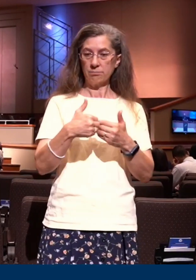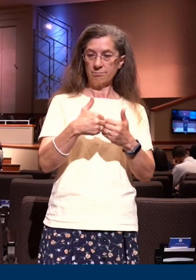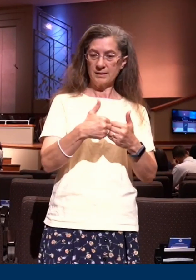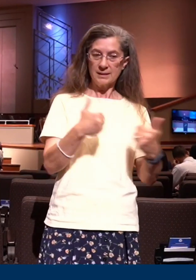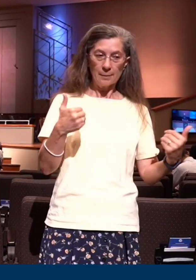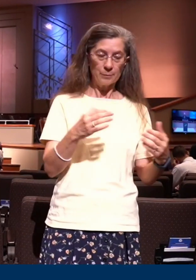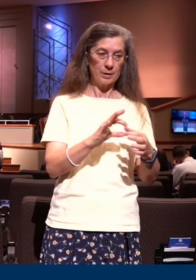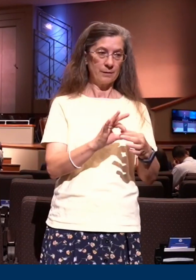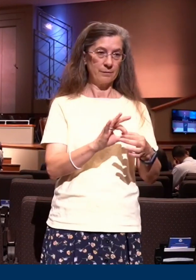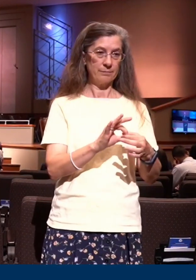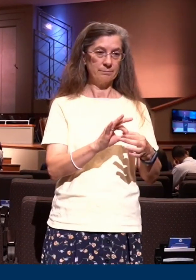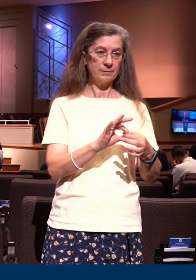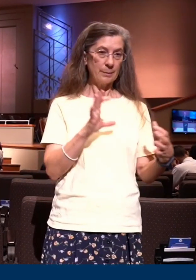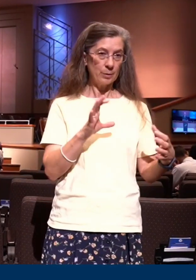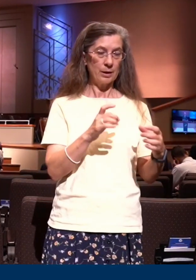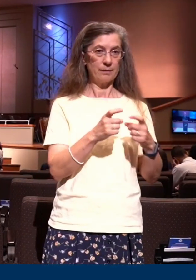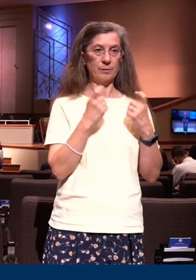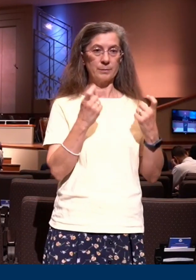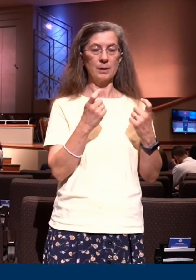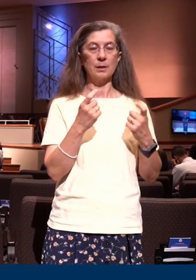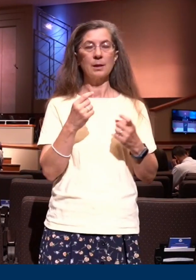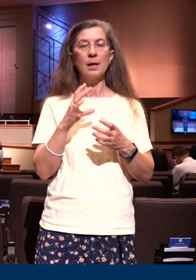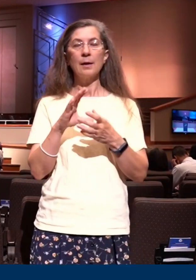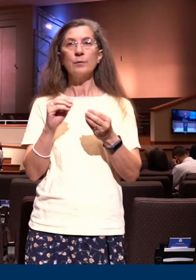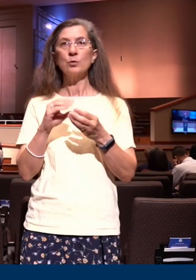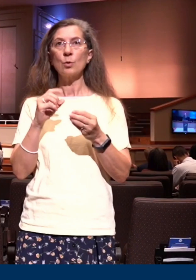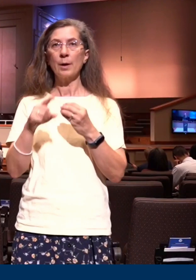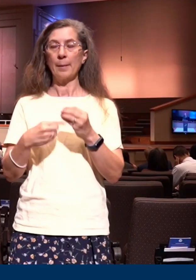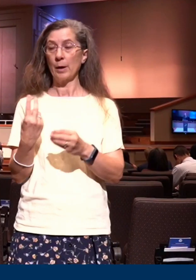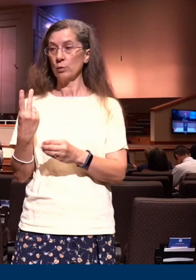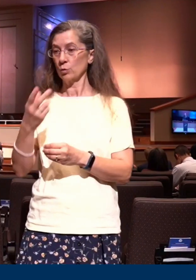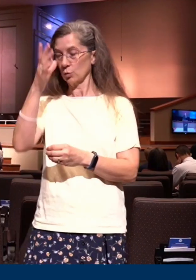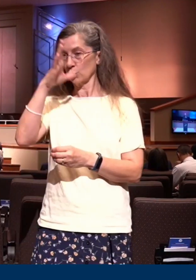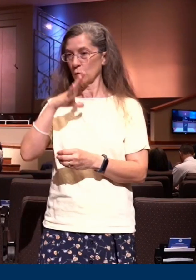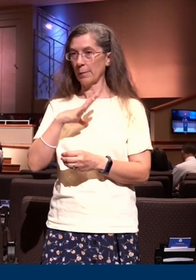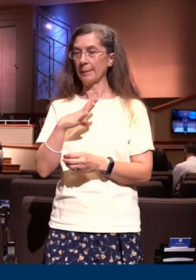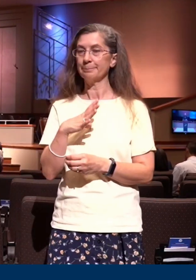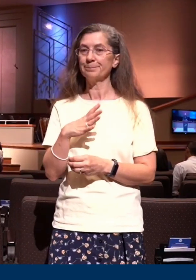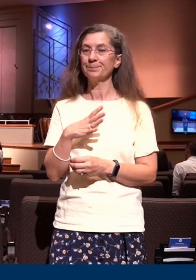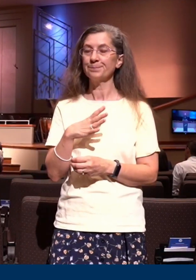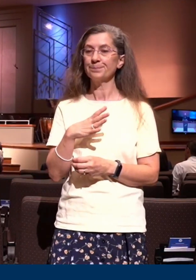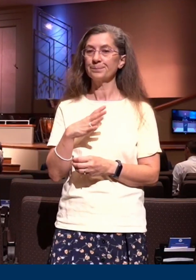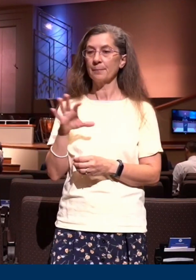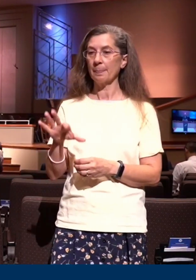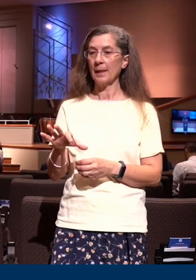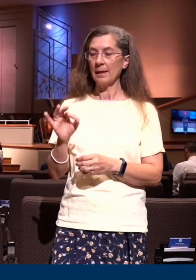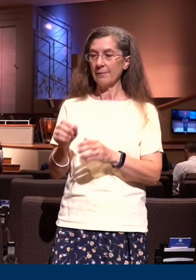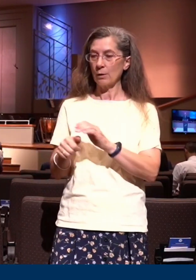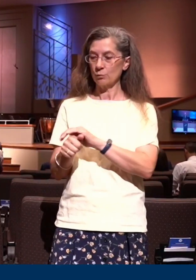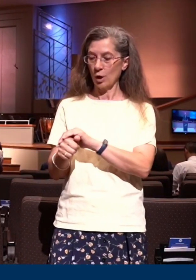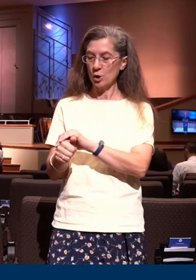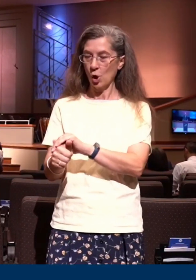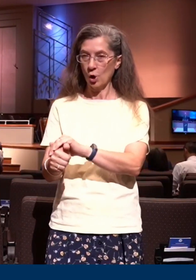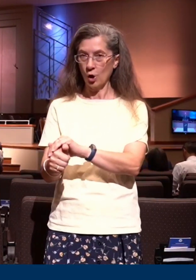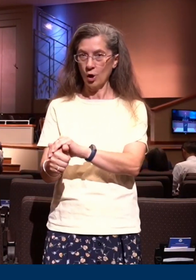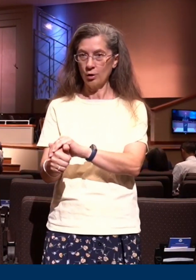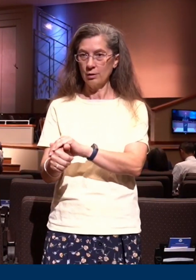freed from sin. I like the story of the two men that found a turtle one day whose head had been